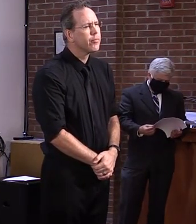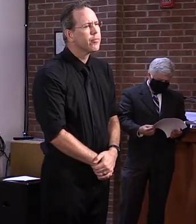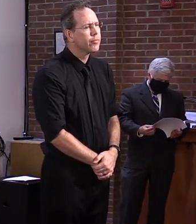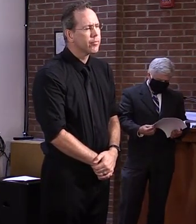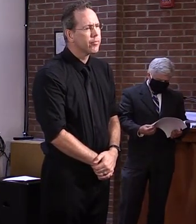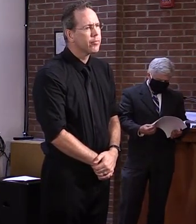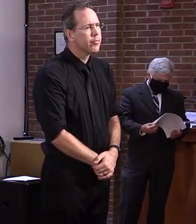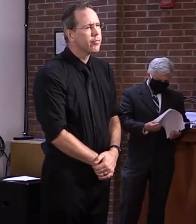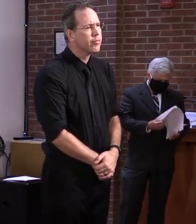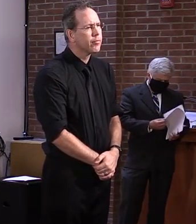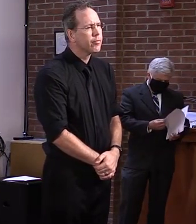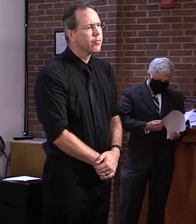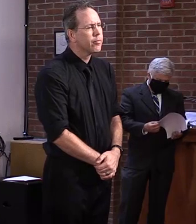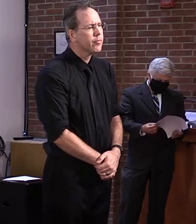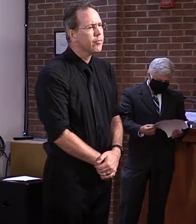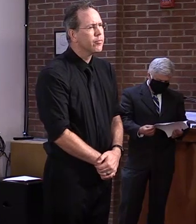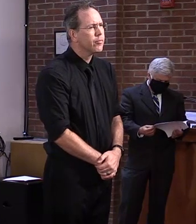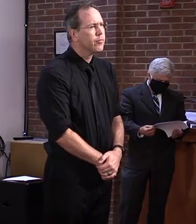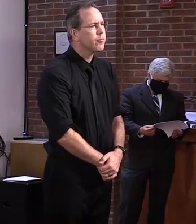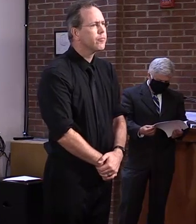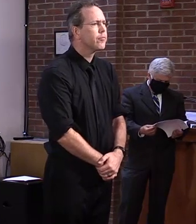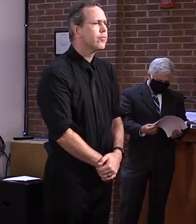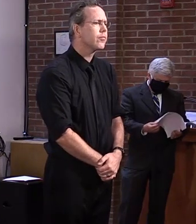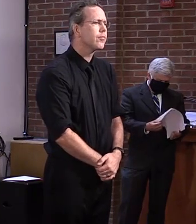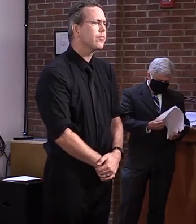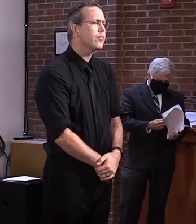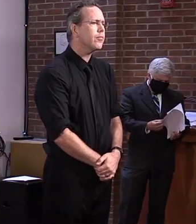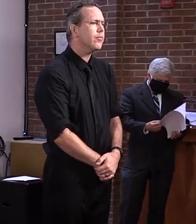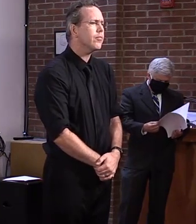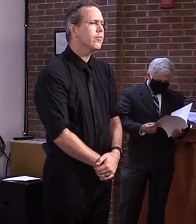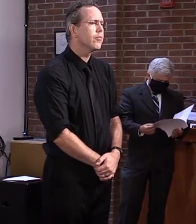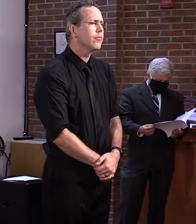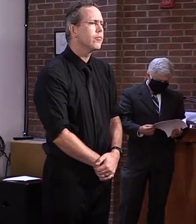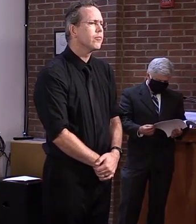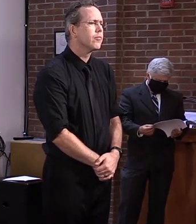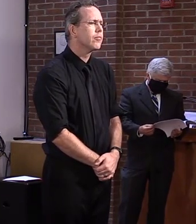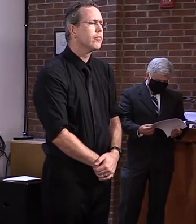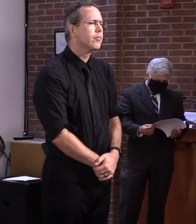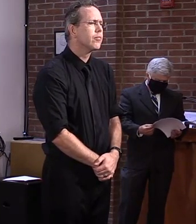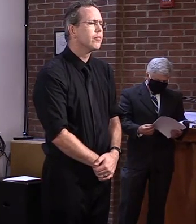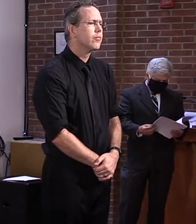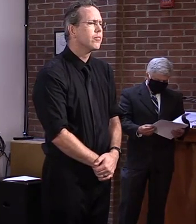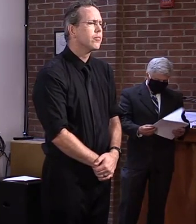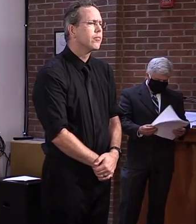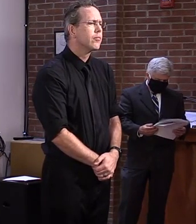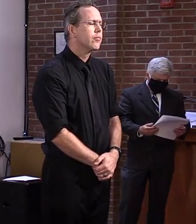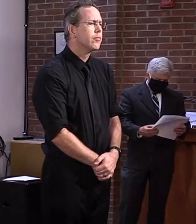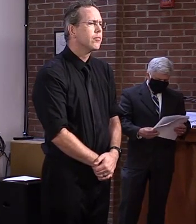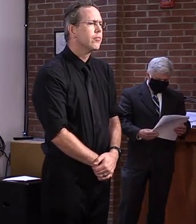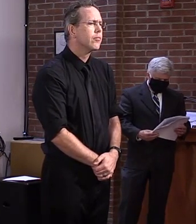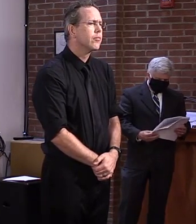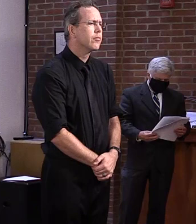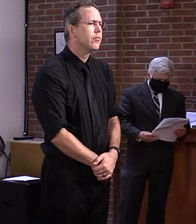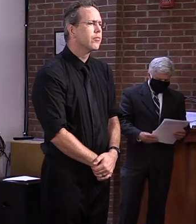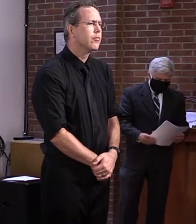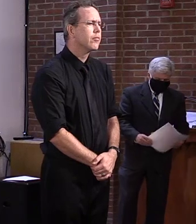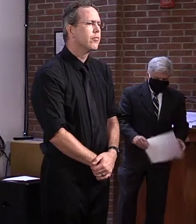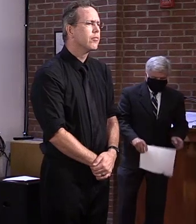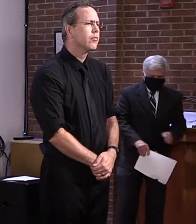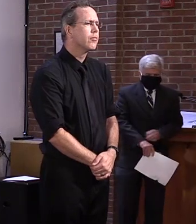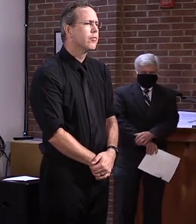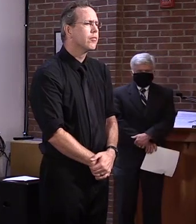Um, in regards to the DMV reopening, uh, we're hearing a number of reports